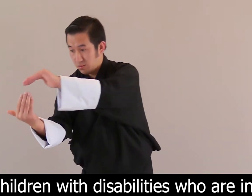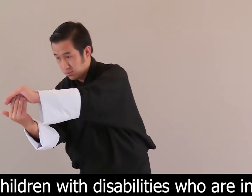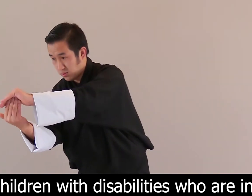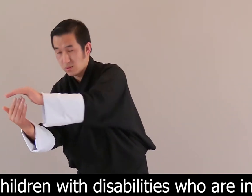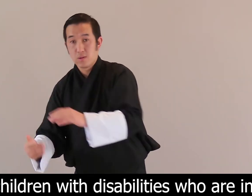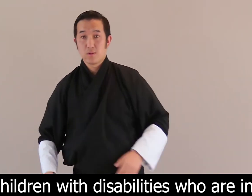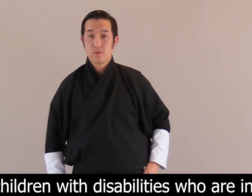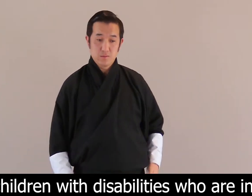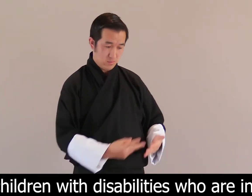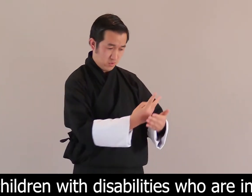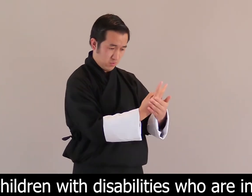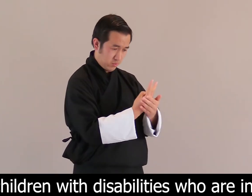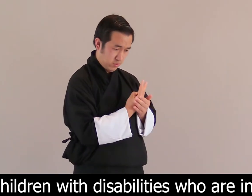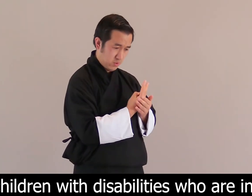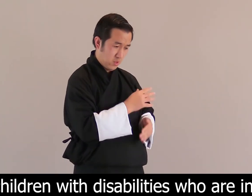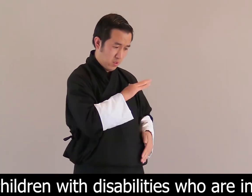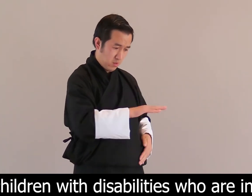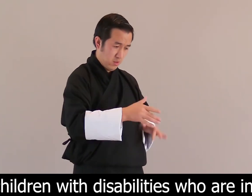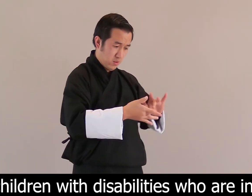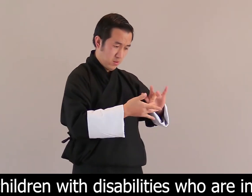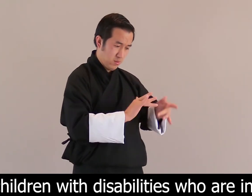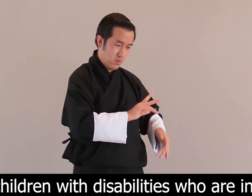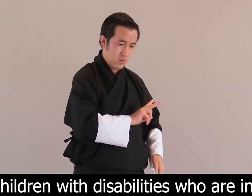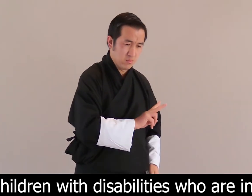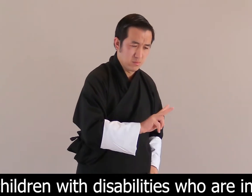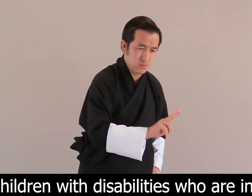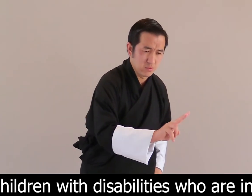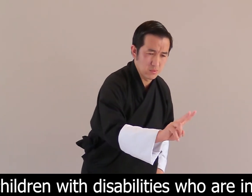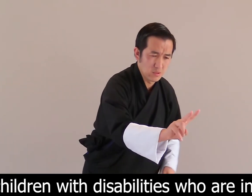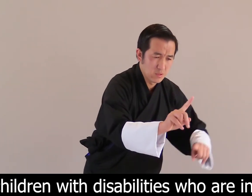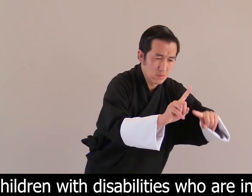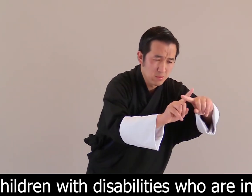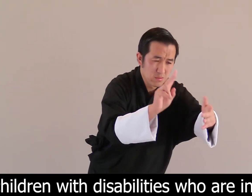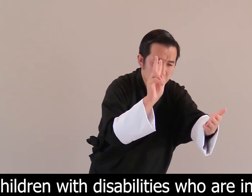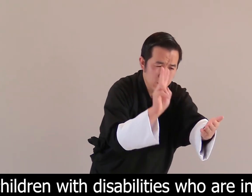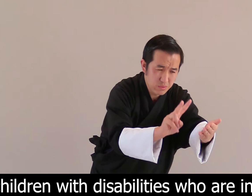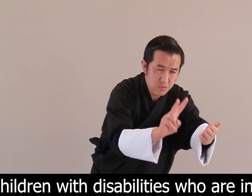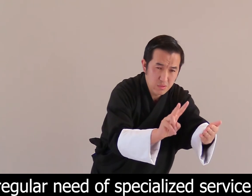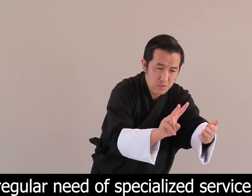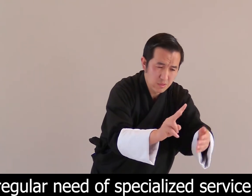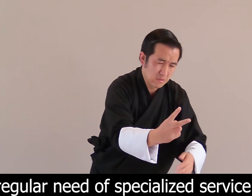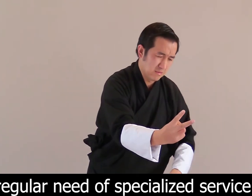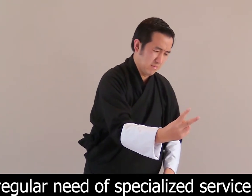who are in regular need of specialized service